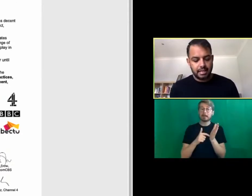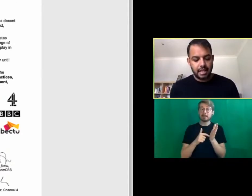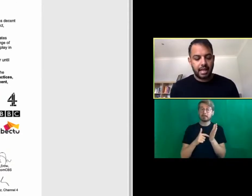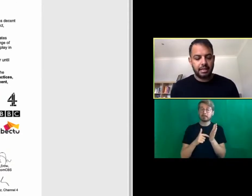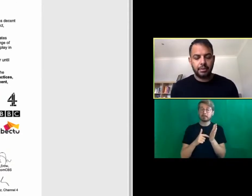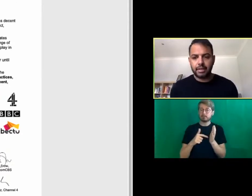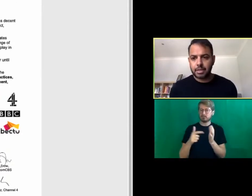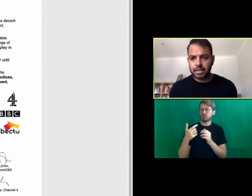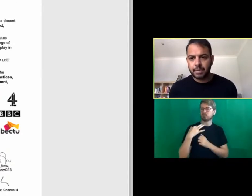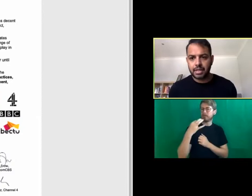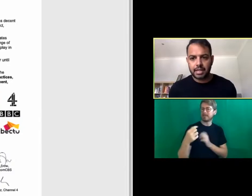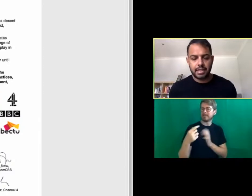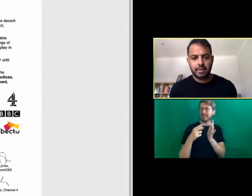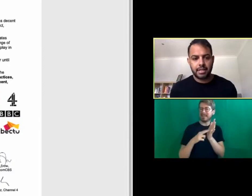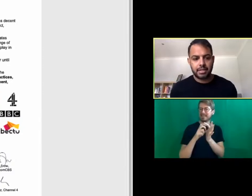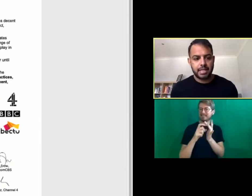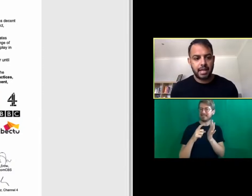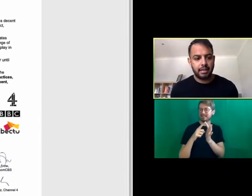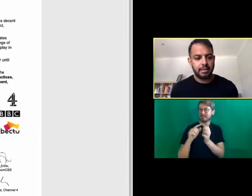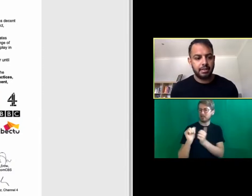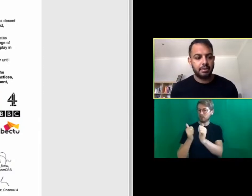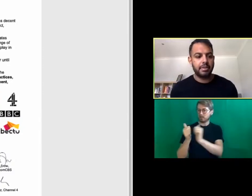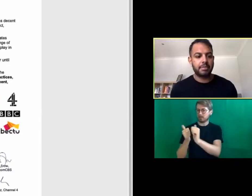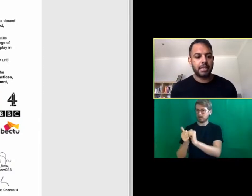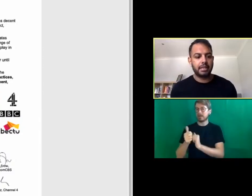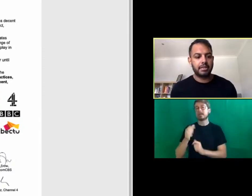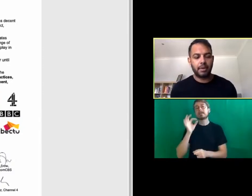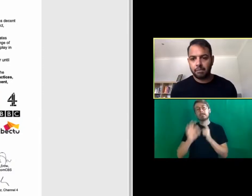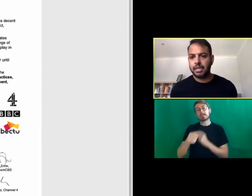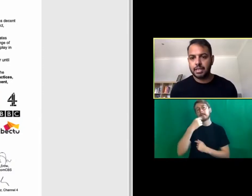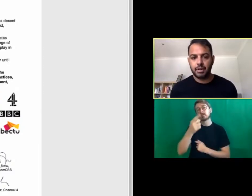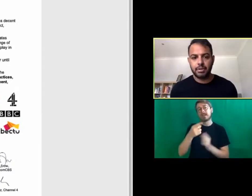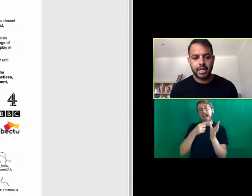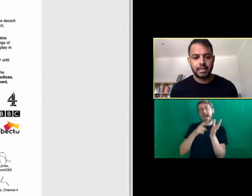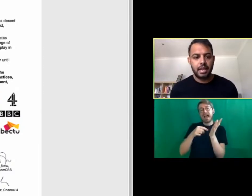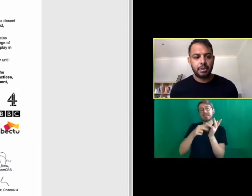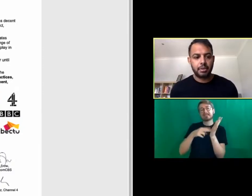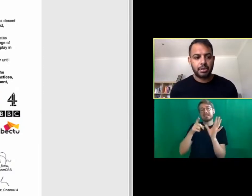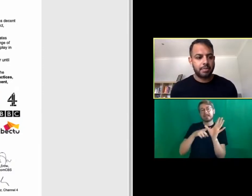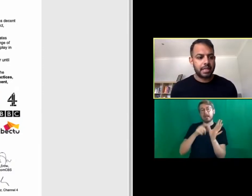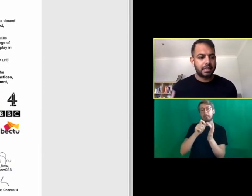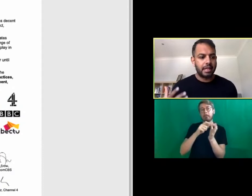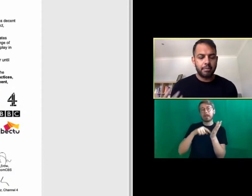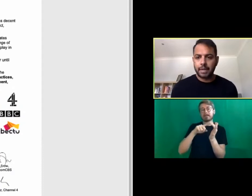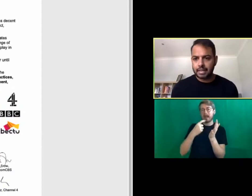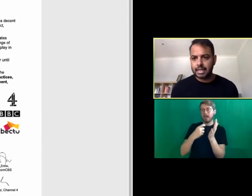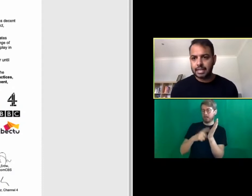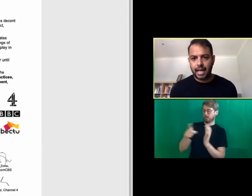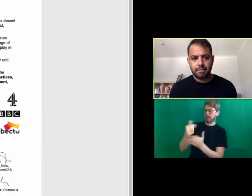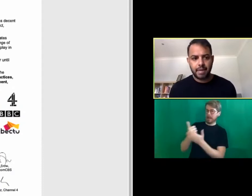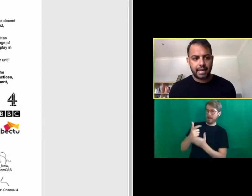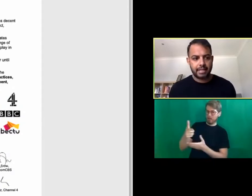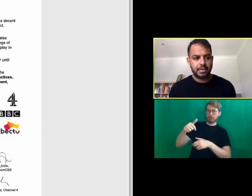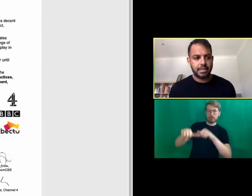Indies and I want to give a special mention actually to Anjani Patel who has been so helpful in this process but also has been you know implementing